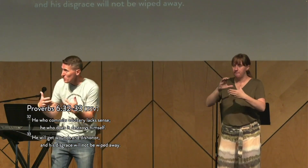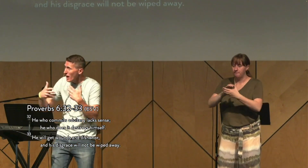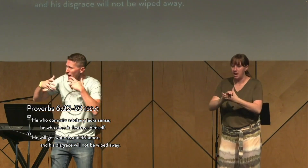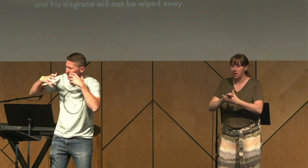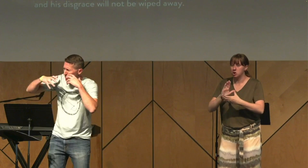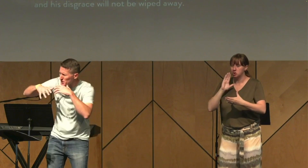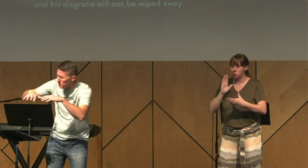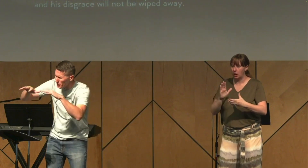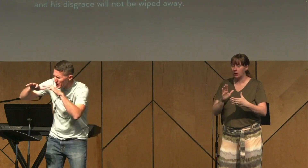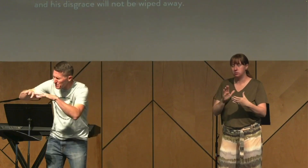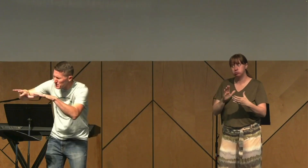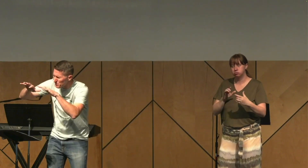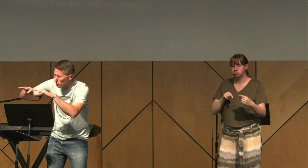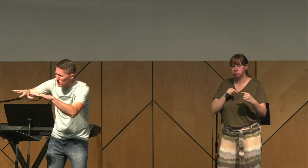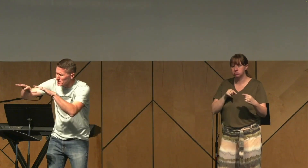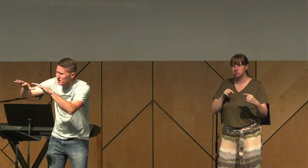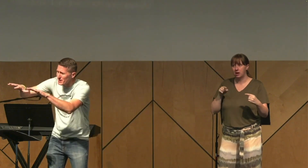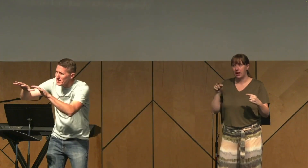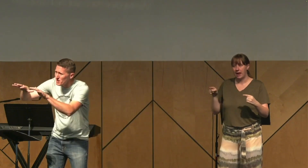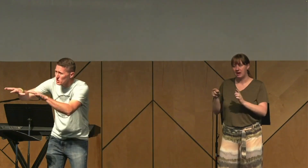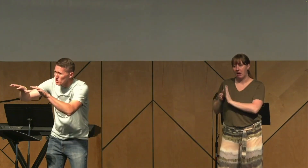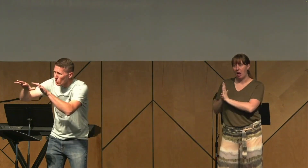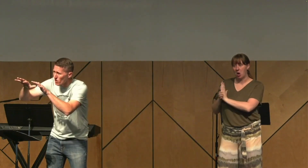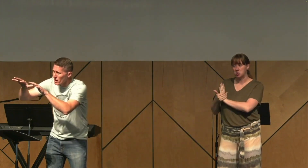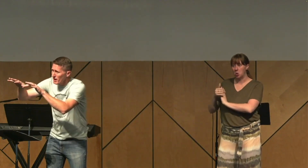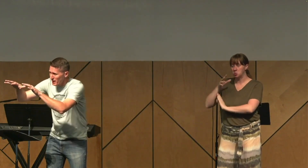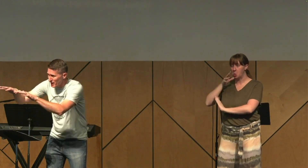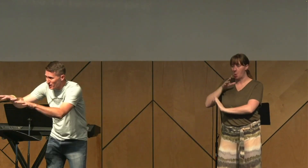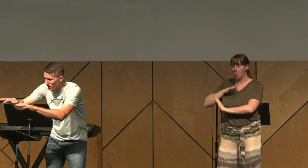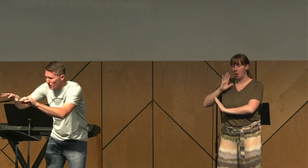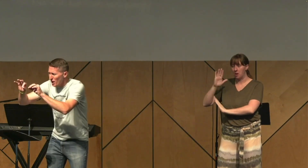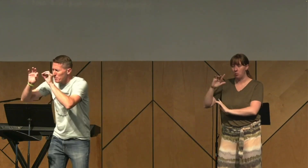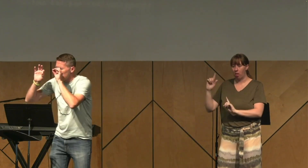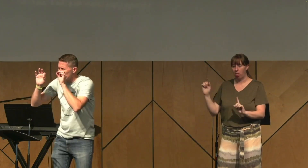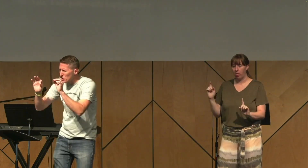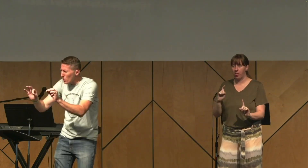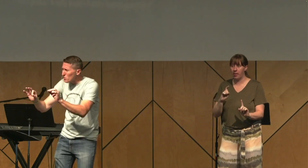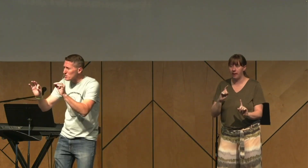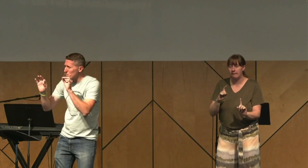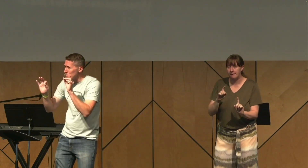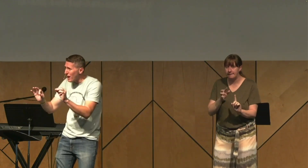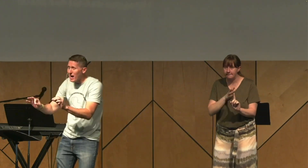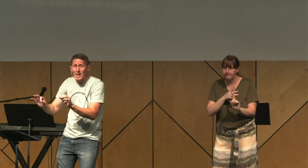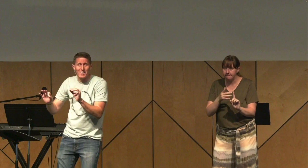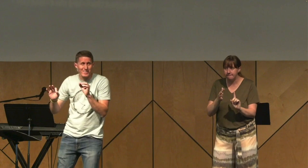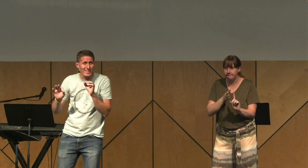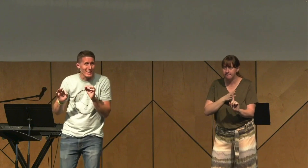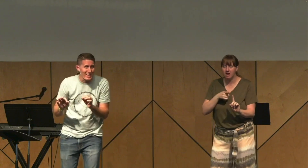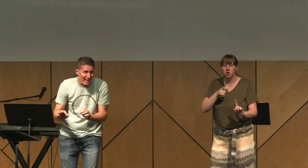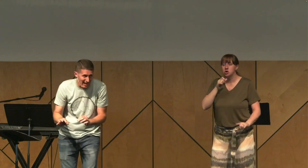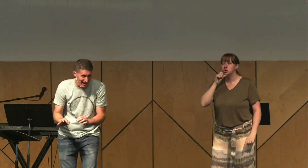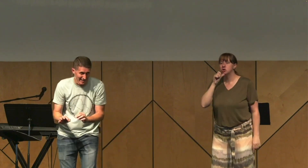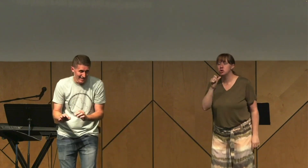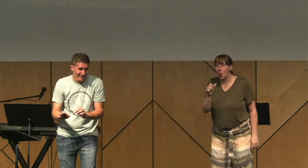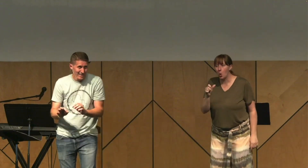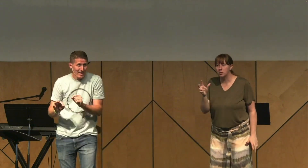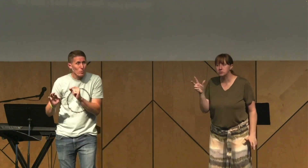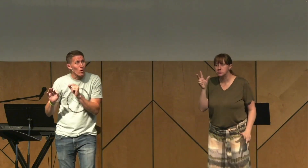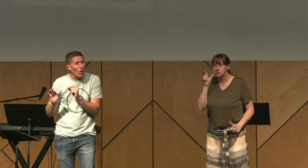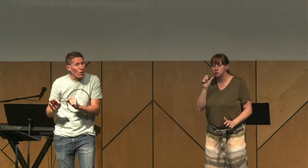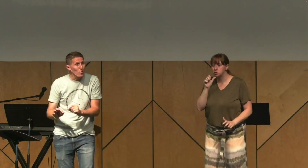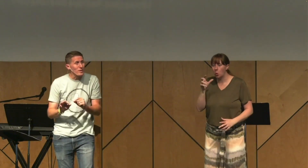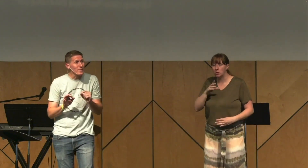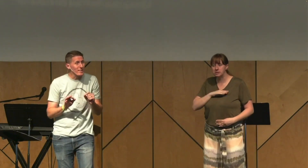come up to you and whisper empty promises in your ear, but don't buy the lie.